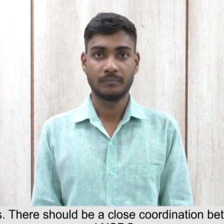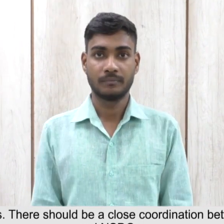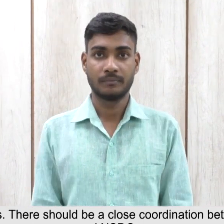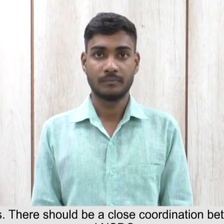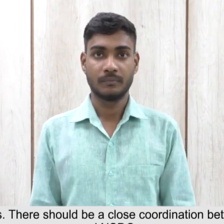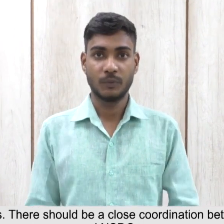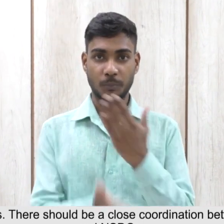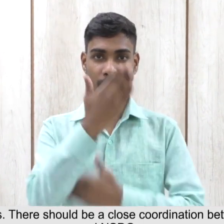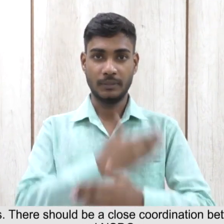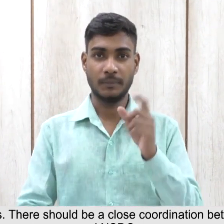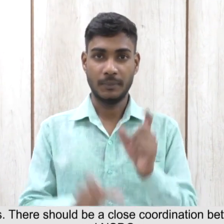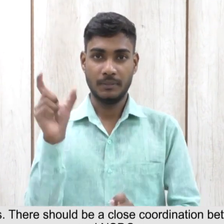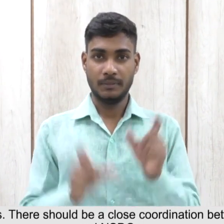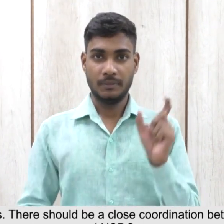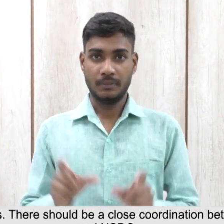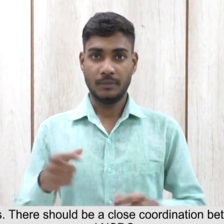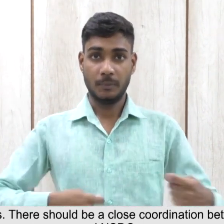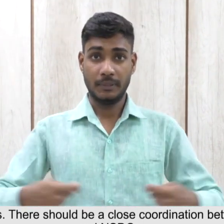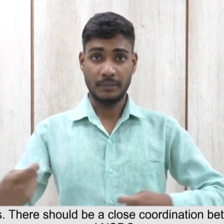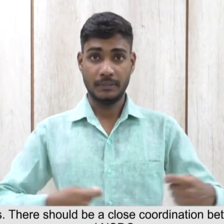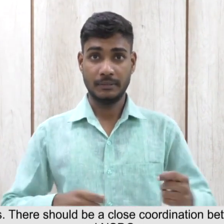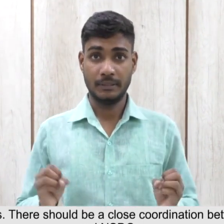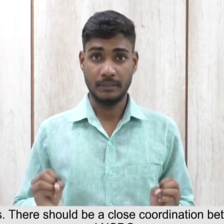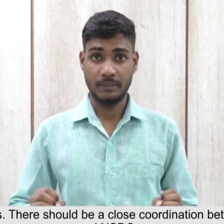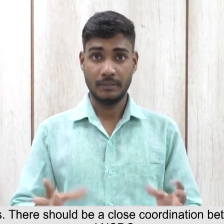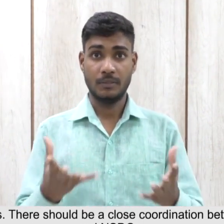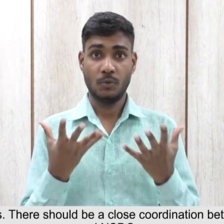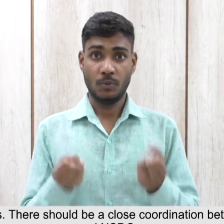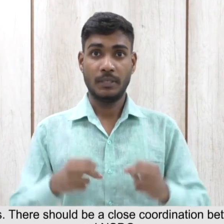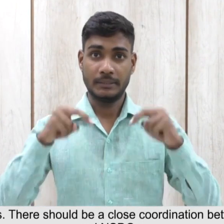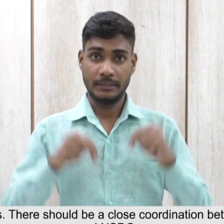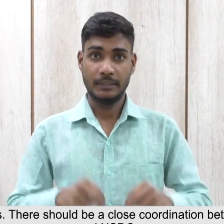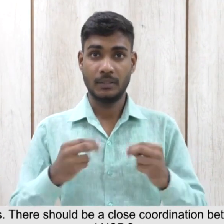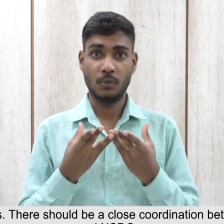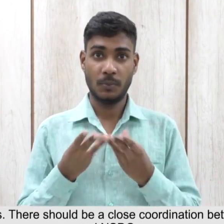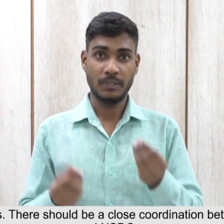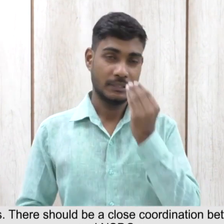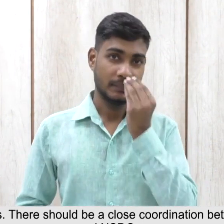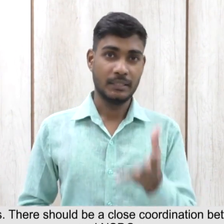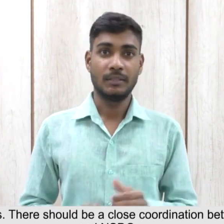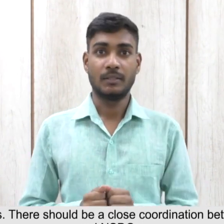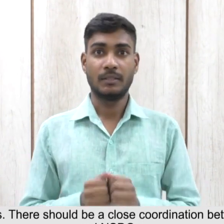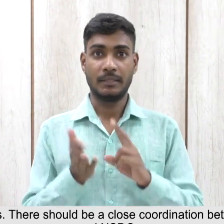NHFDC be a close coordination between SIDBI, NHFDC and